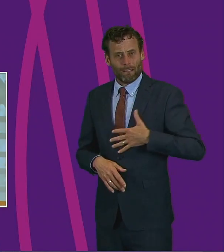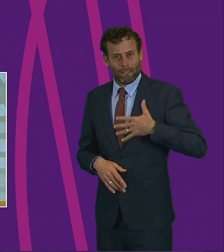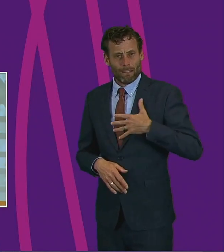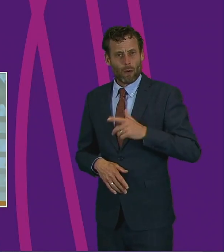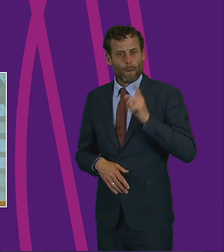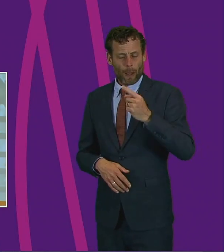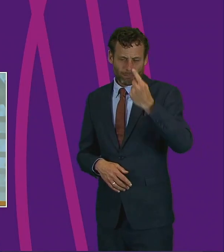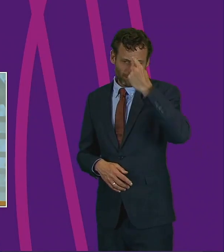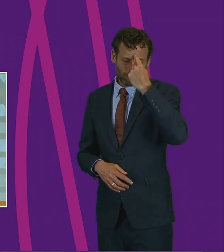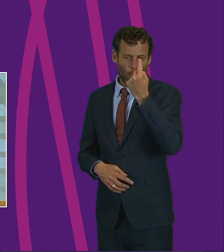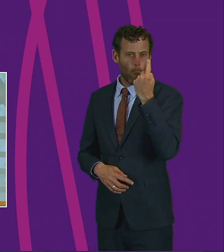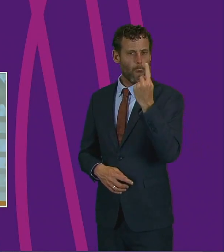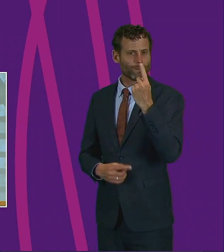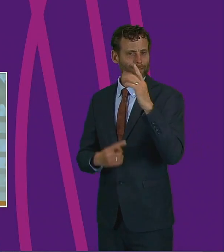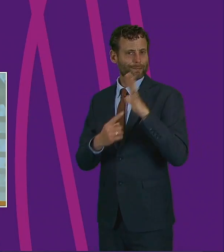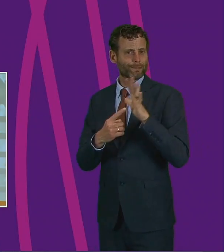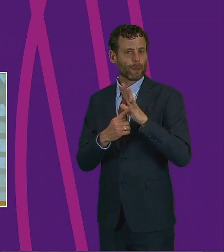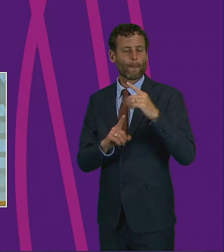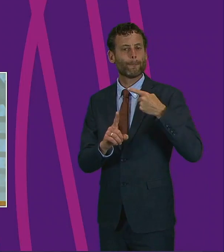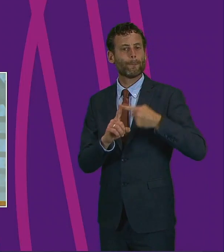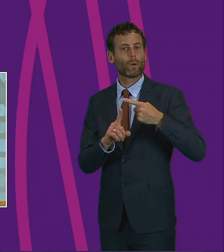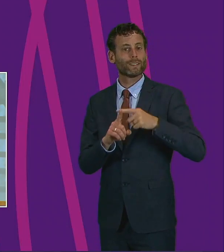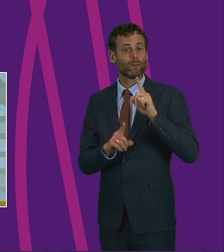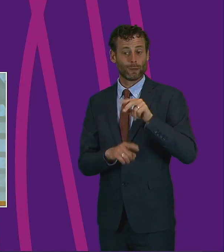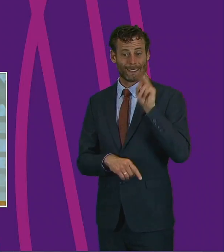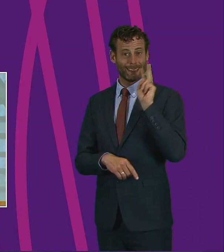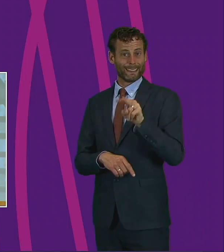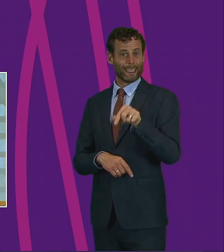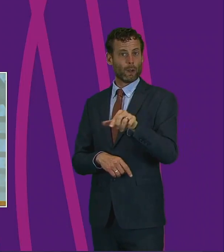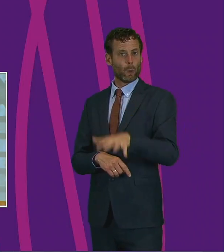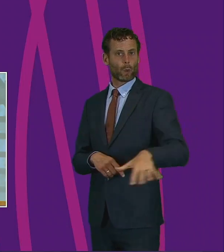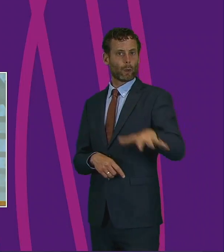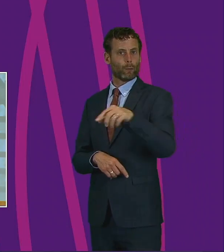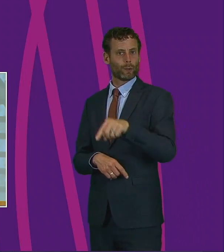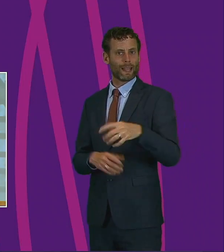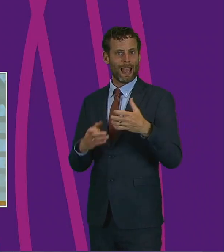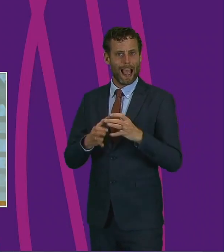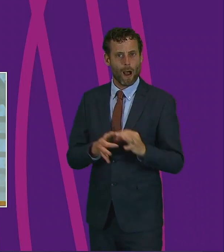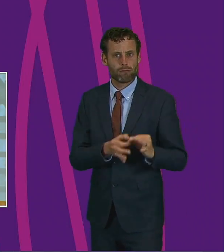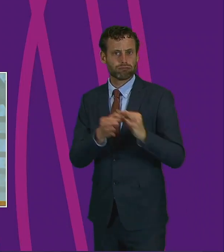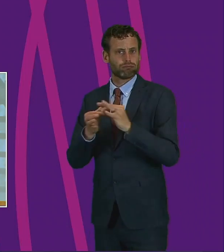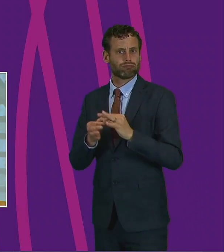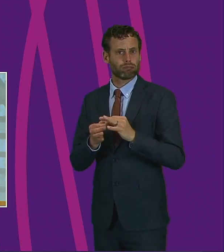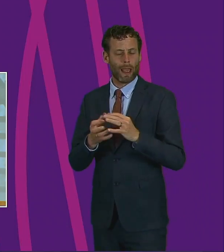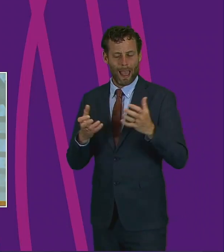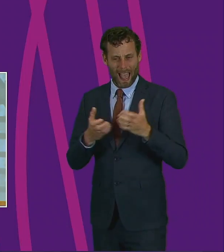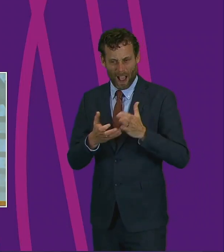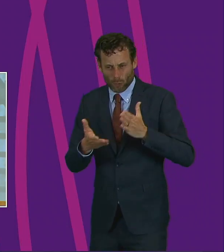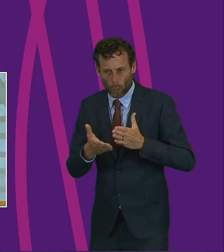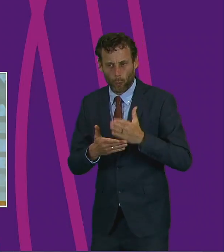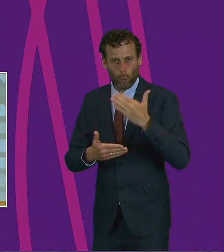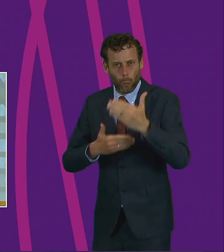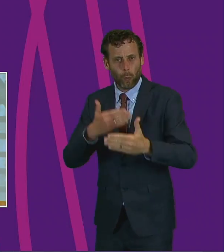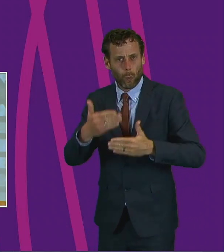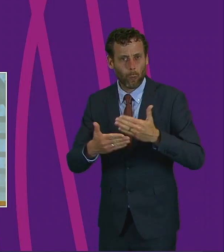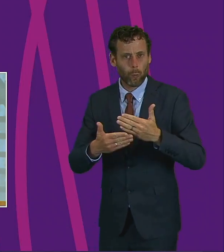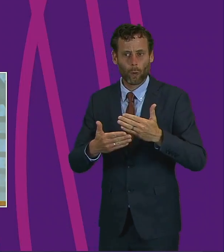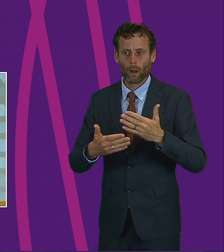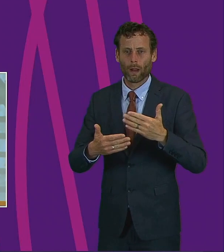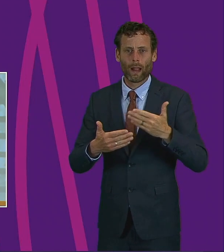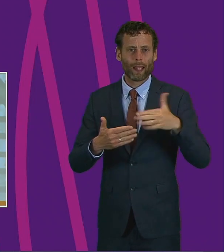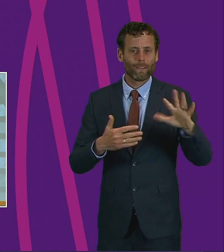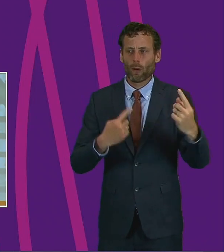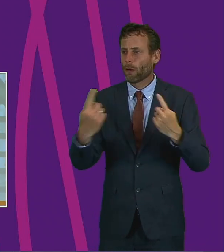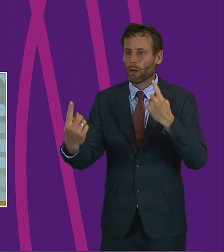take as a small positive, it's the way our communities have pulled together and the way they have overcome institutional obstacles, in a way unlikely